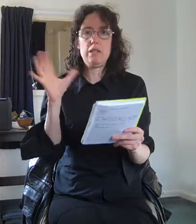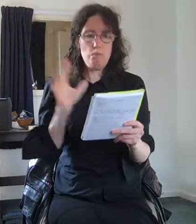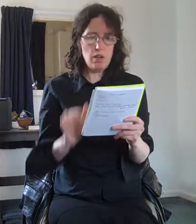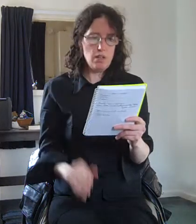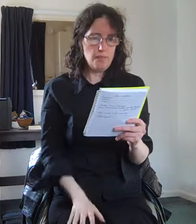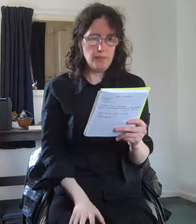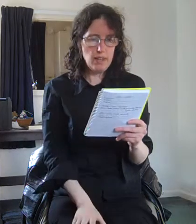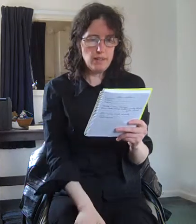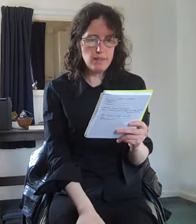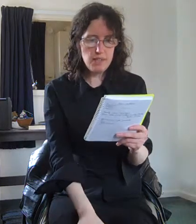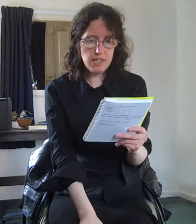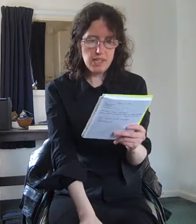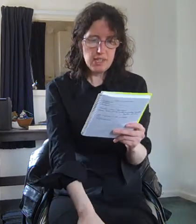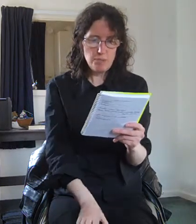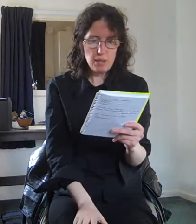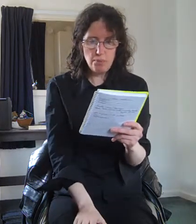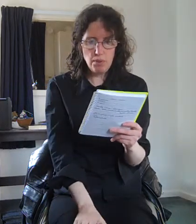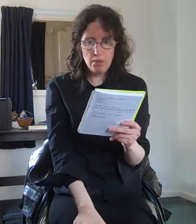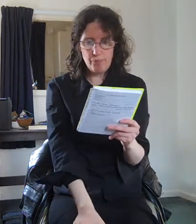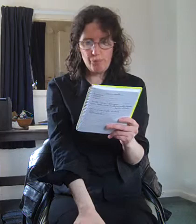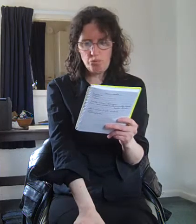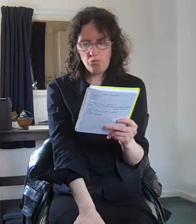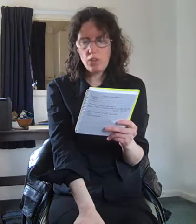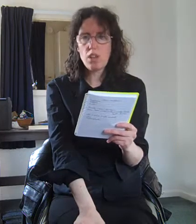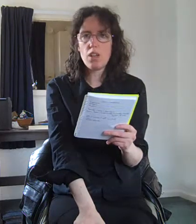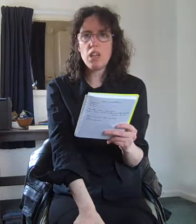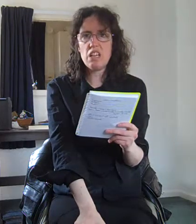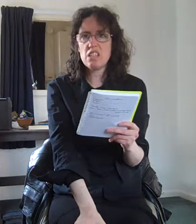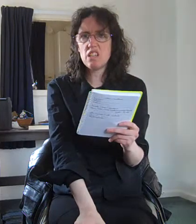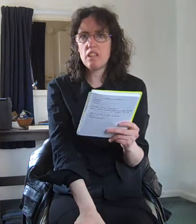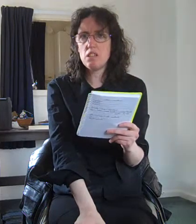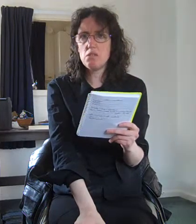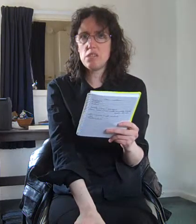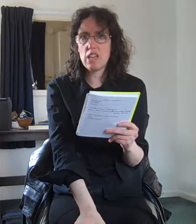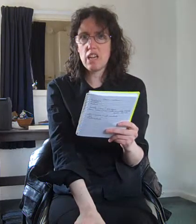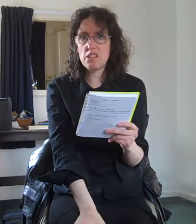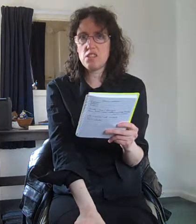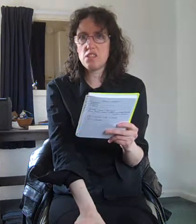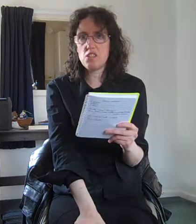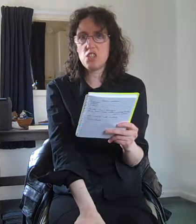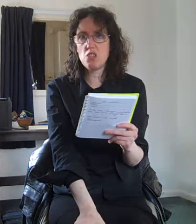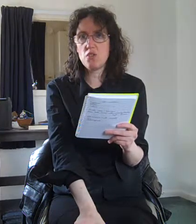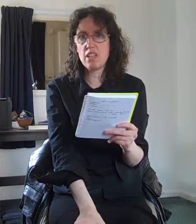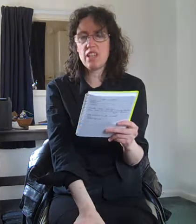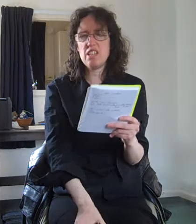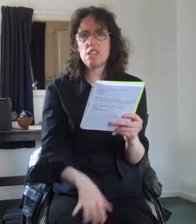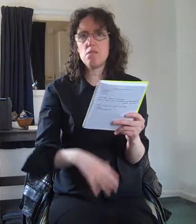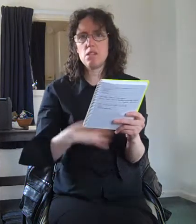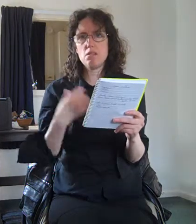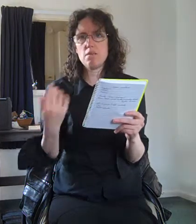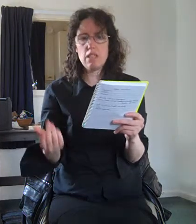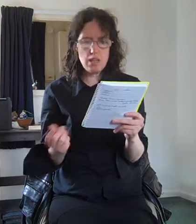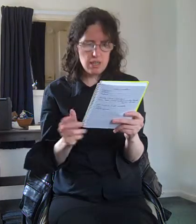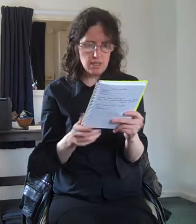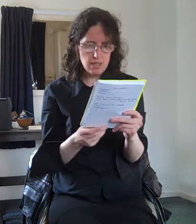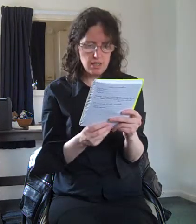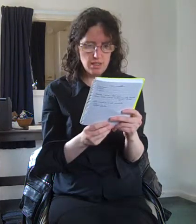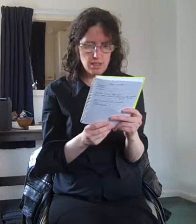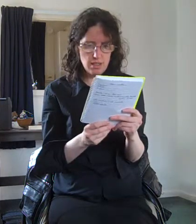in one long-sighted people get diagnosed as children and this goes along with the idea that